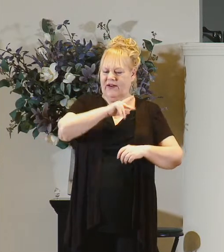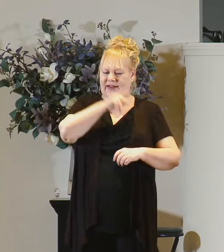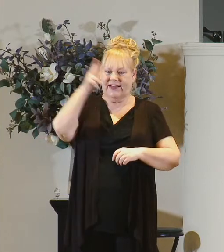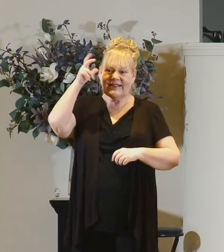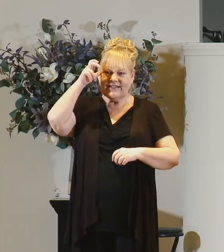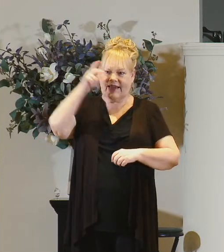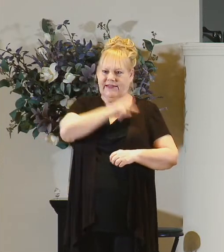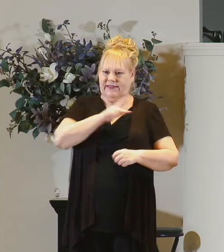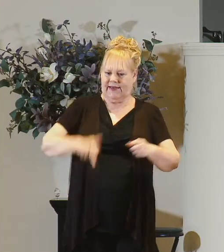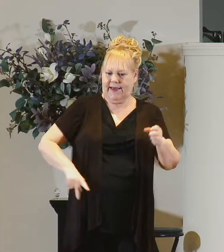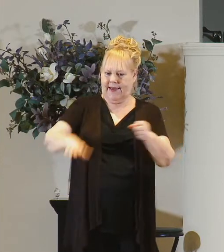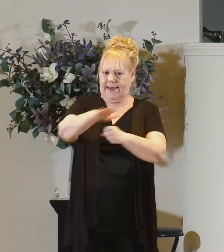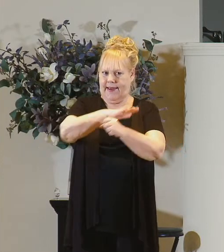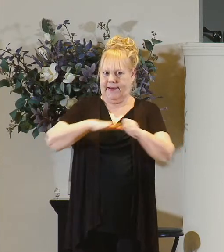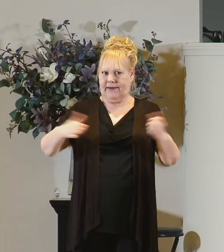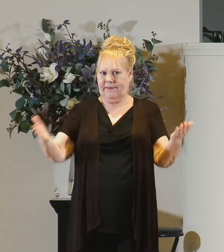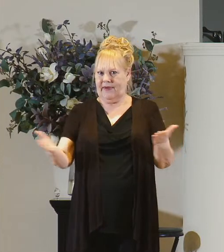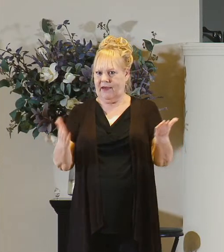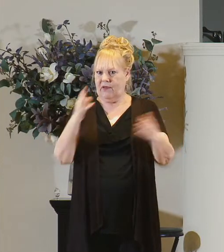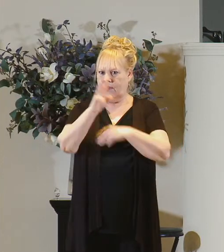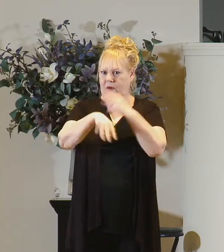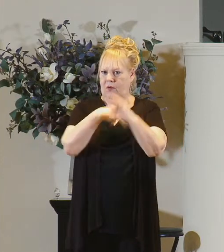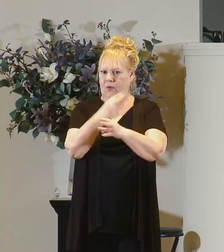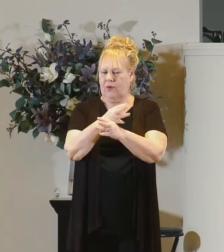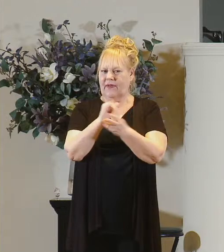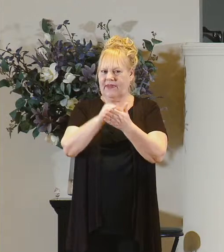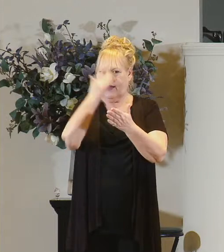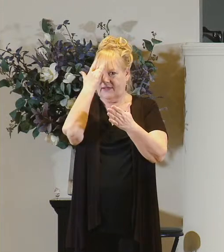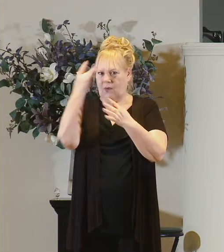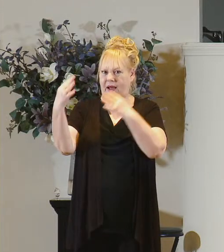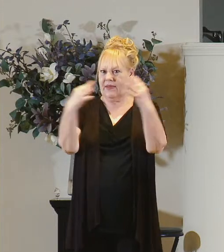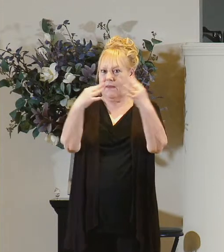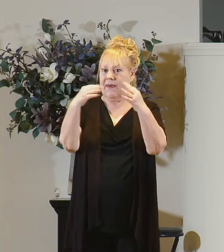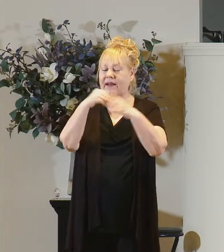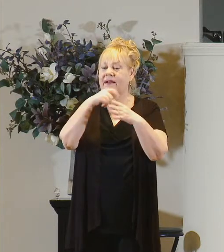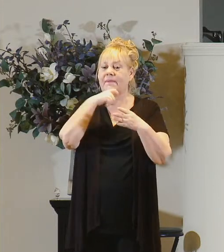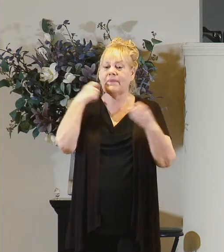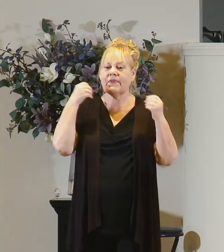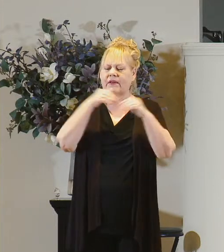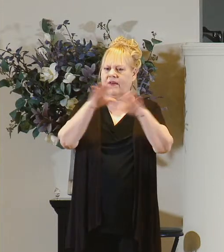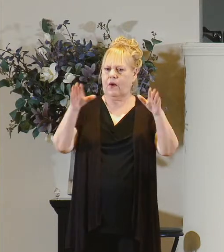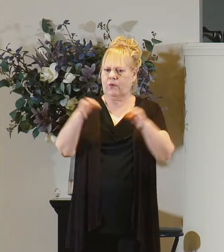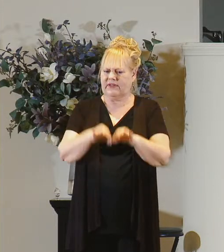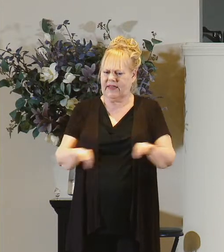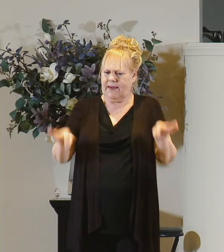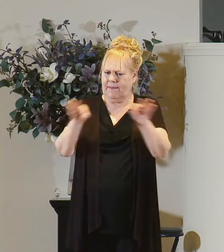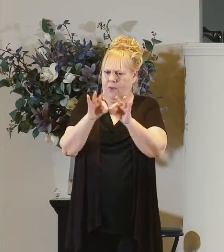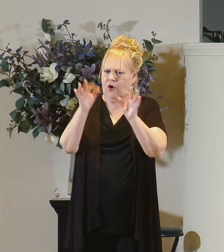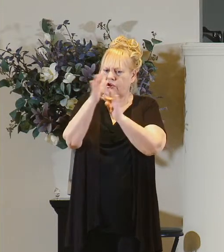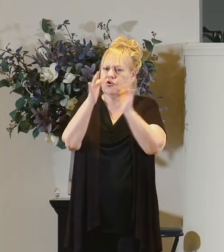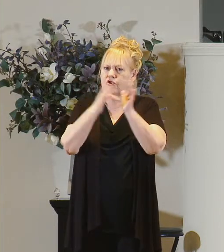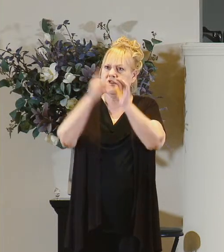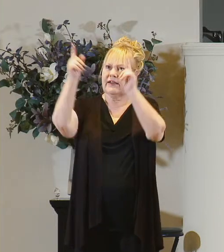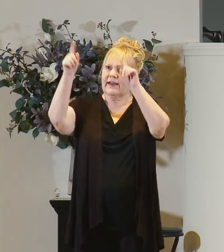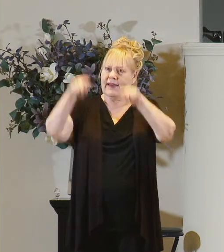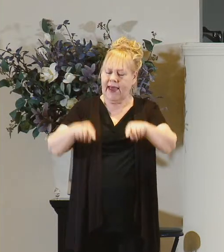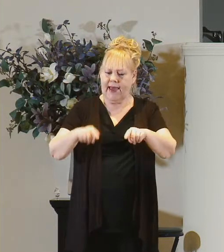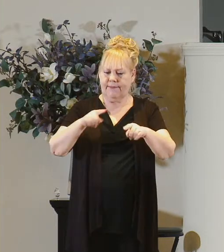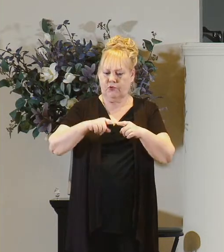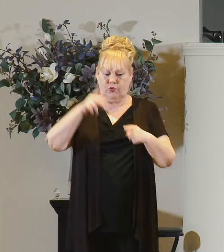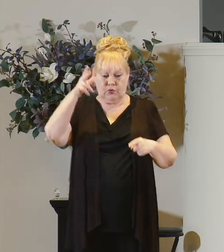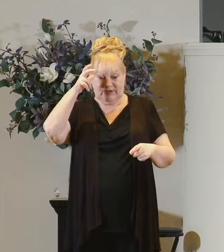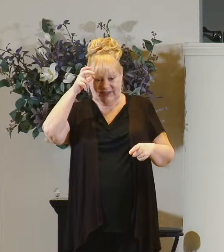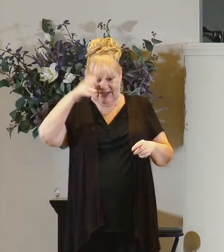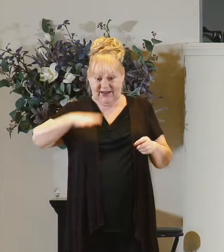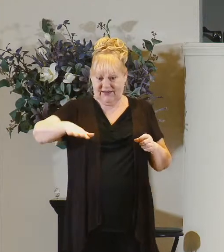and that's why that battle out in the desert was so important jesus came to satan's turf